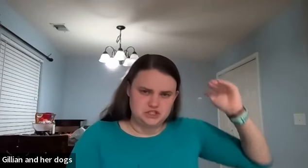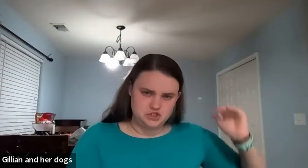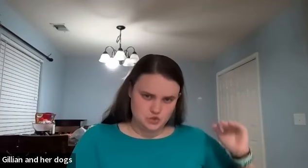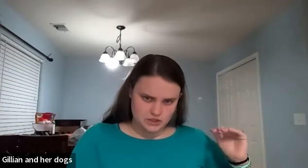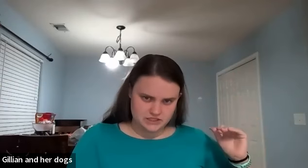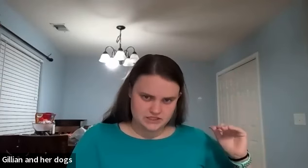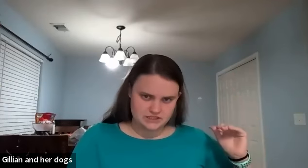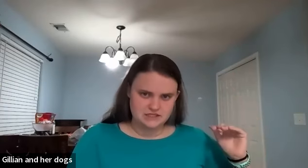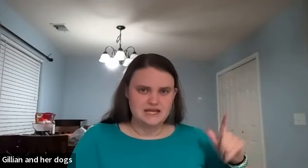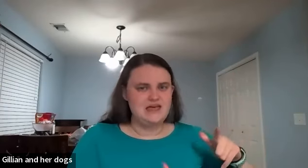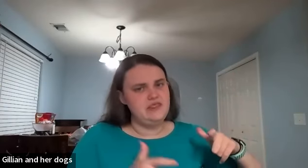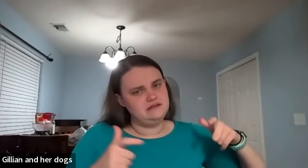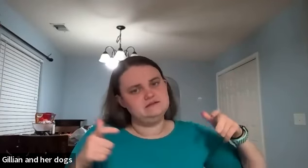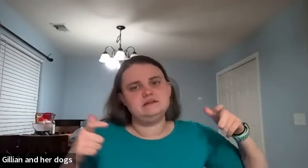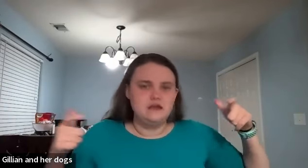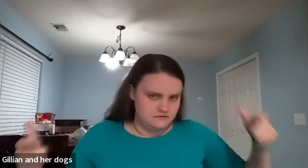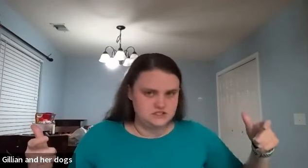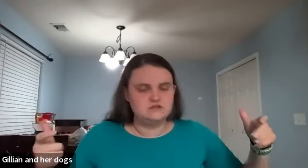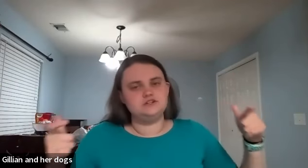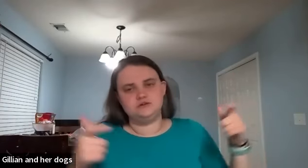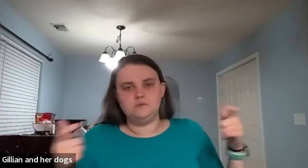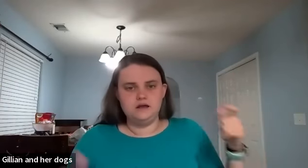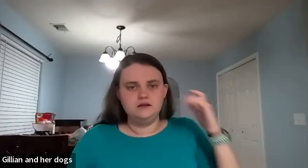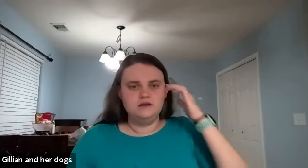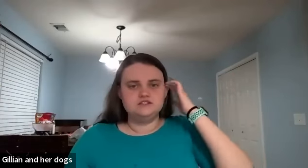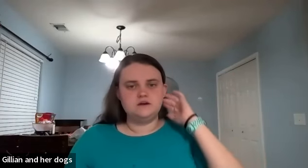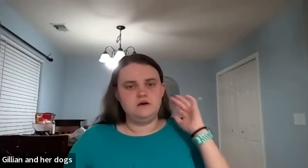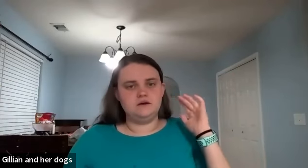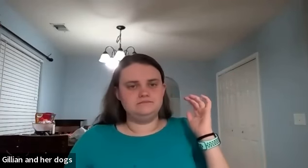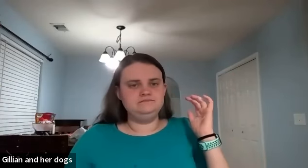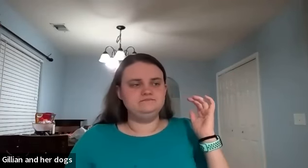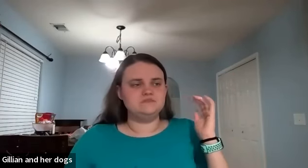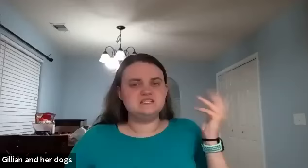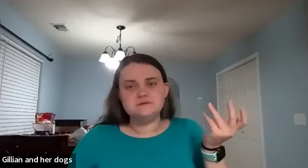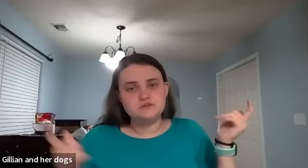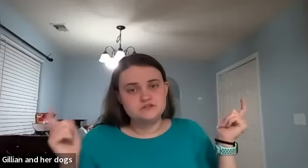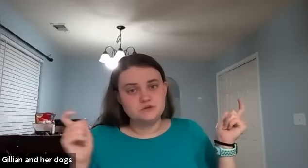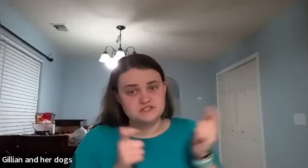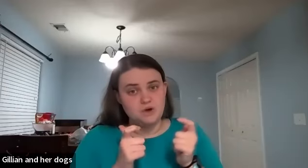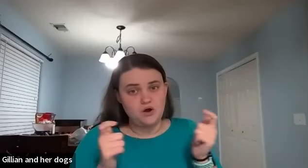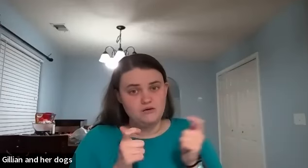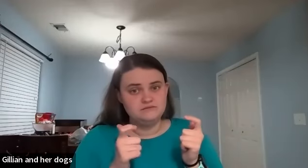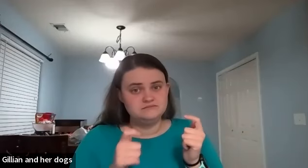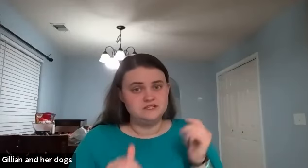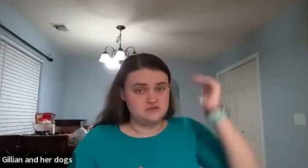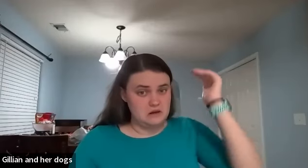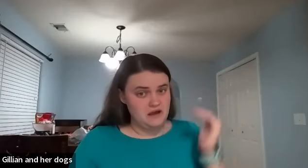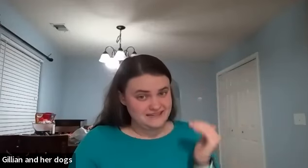short and then say if she's larger or what so um sometimes we use the word small to describe height